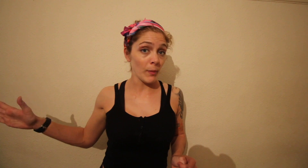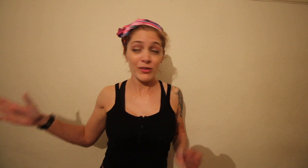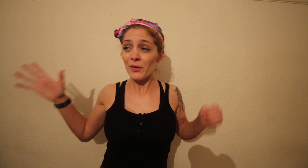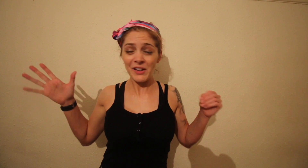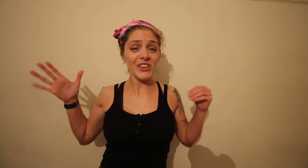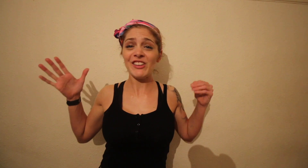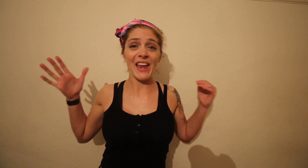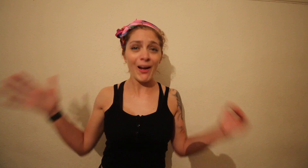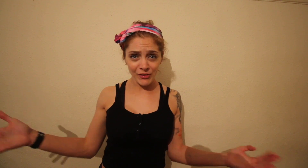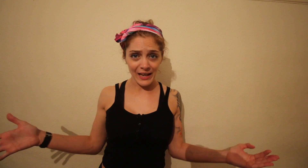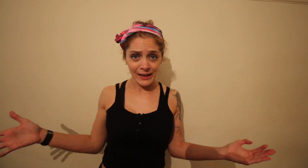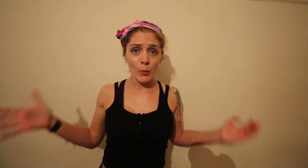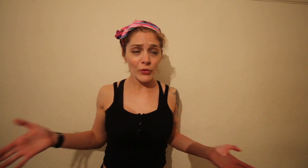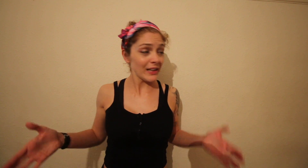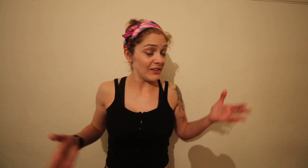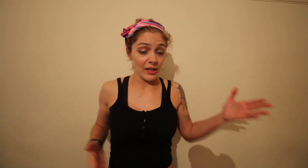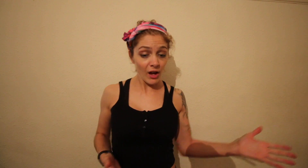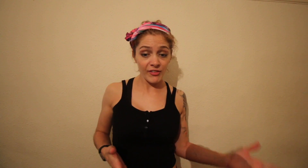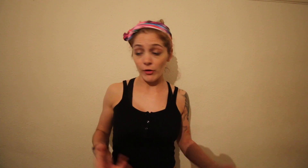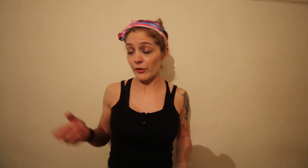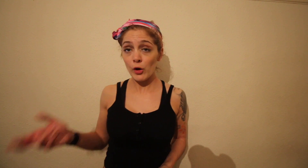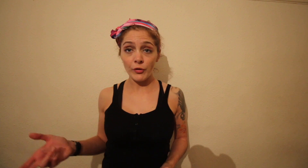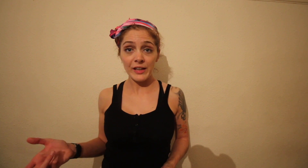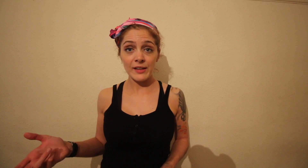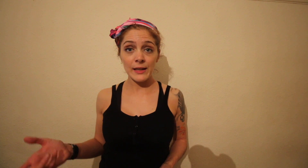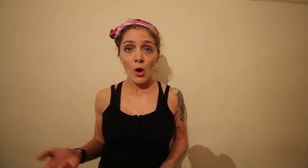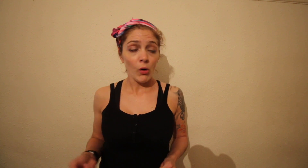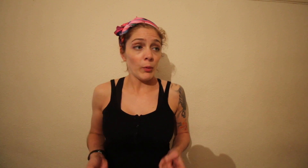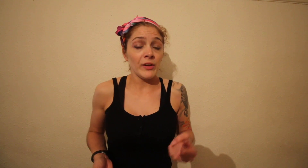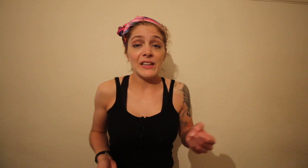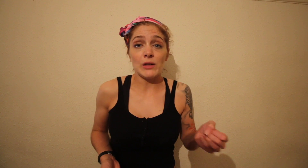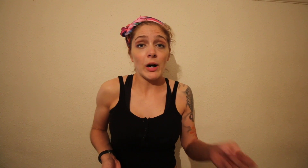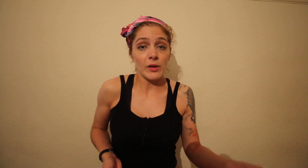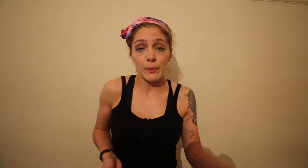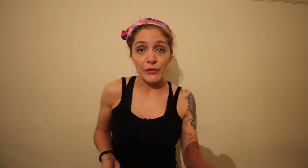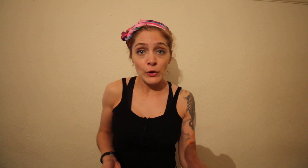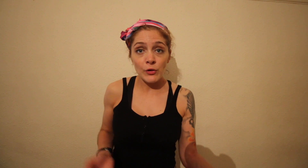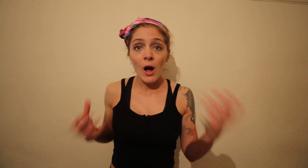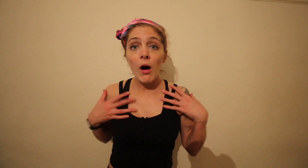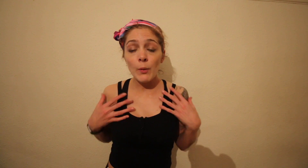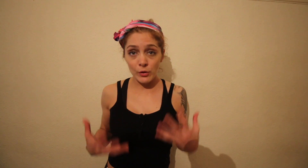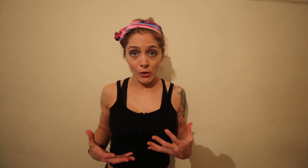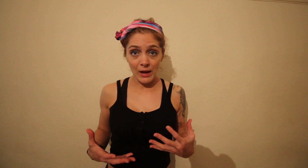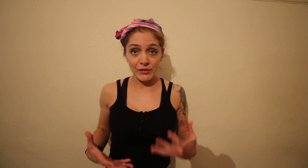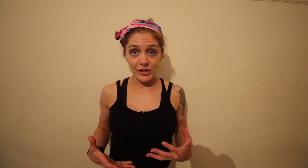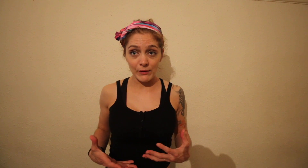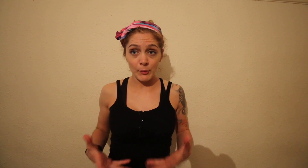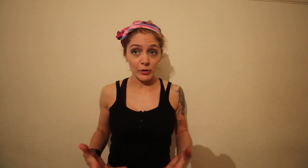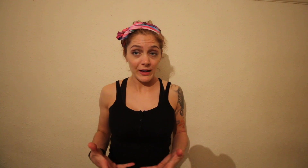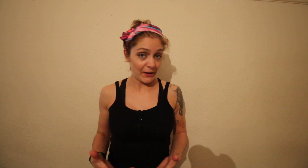rubbish or even if I'd eaten healthily but I wasn't eating enough or I was overeating or I wasn't eating the right types of food I would not have achieved the body I